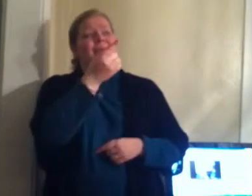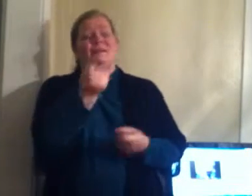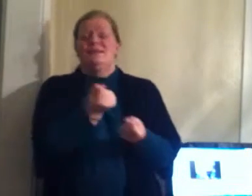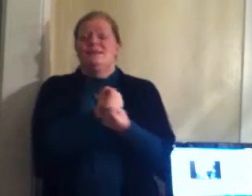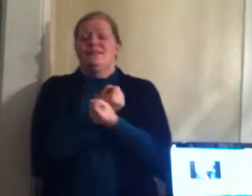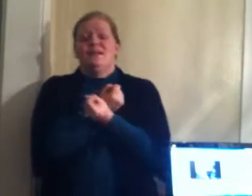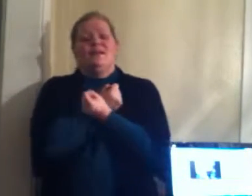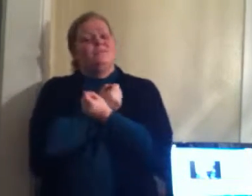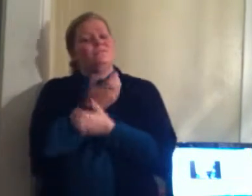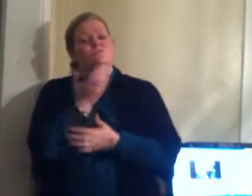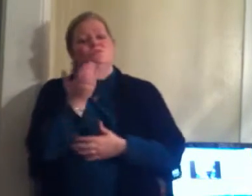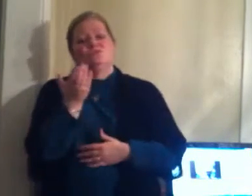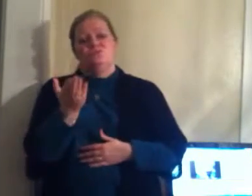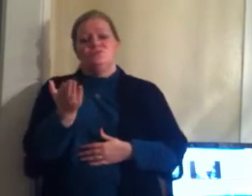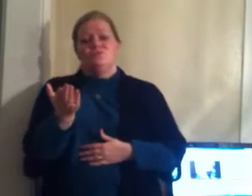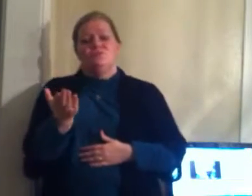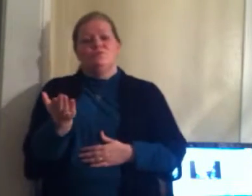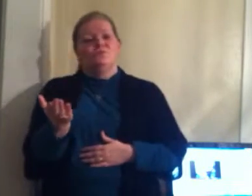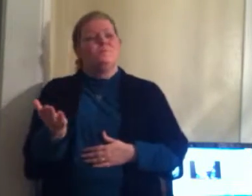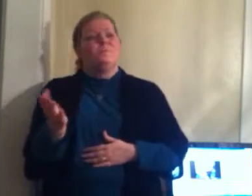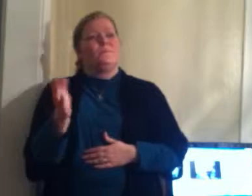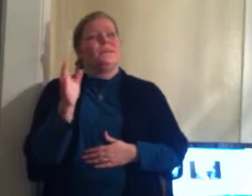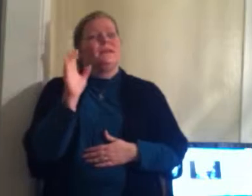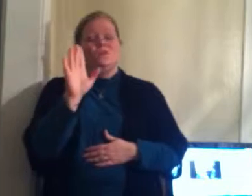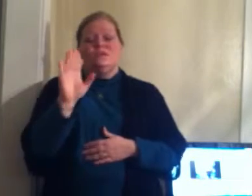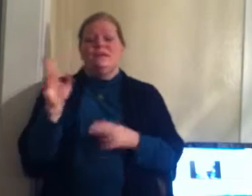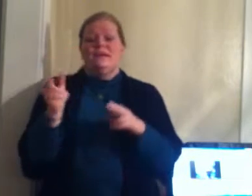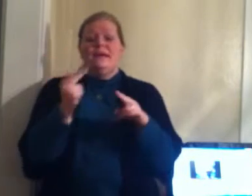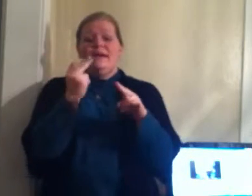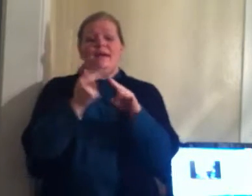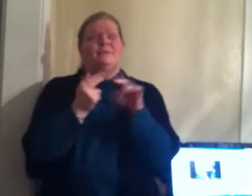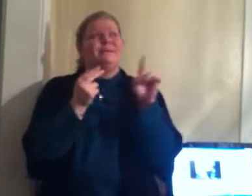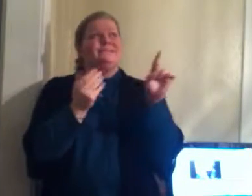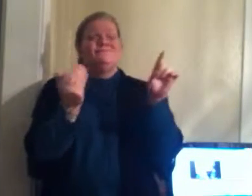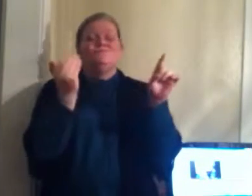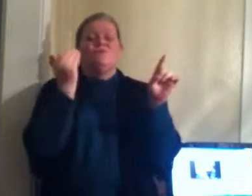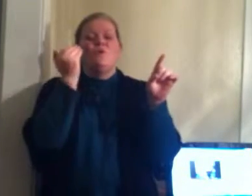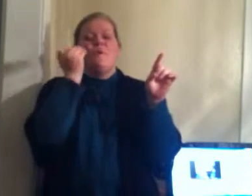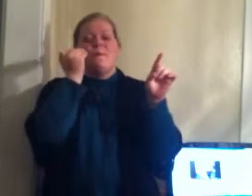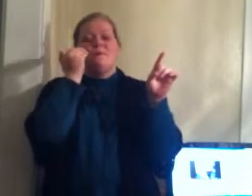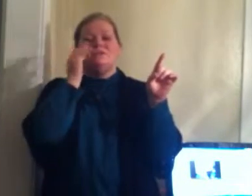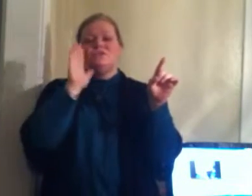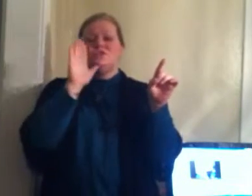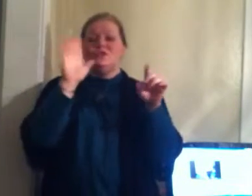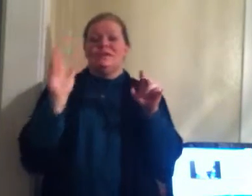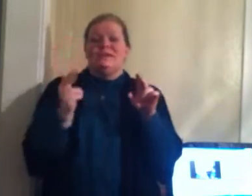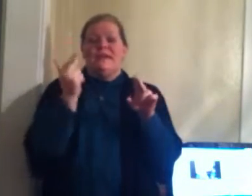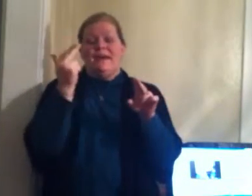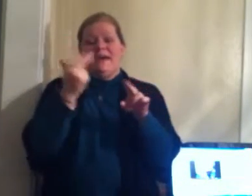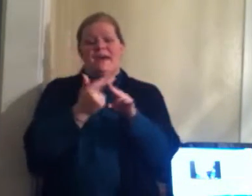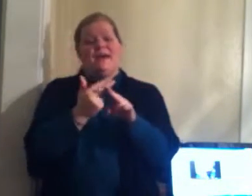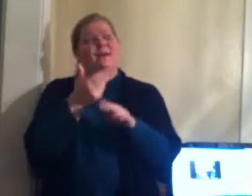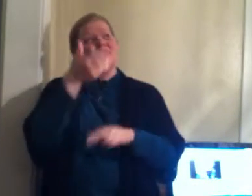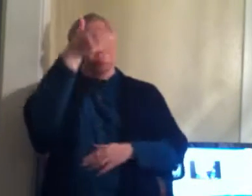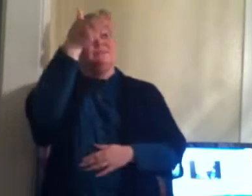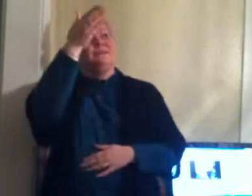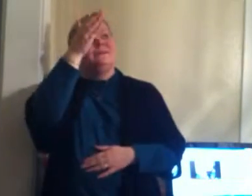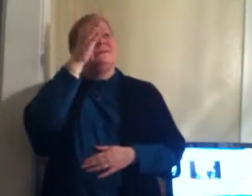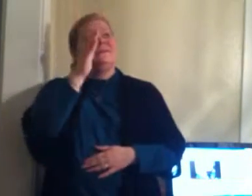I'm so sorry And I'll take